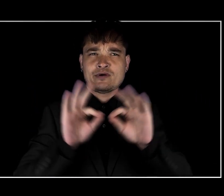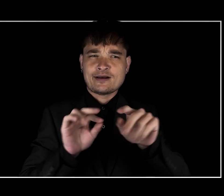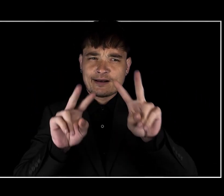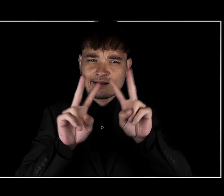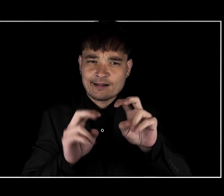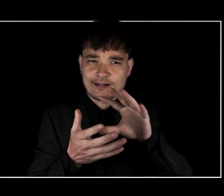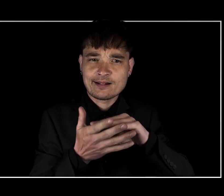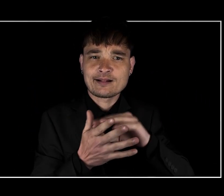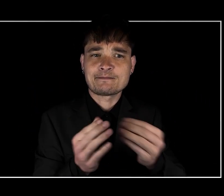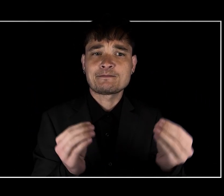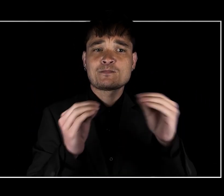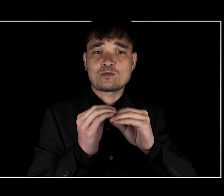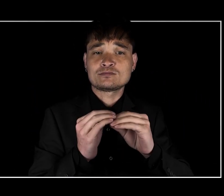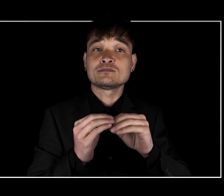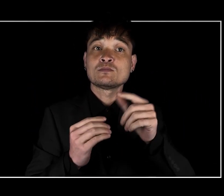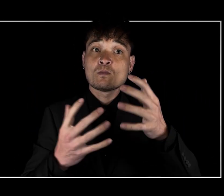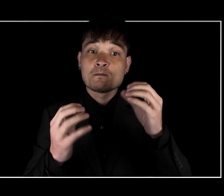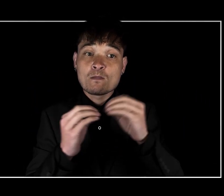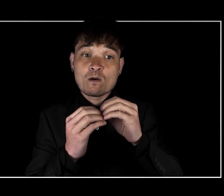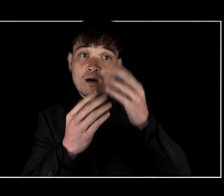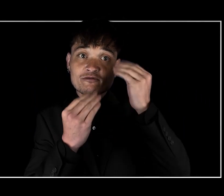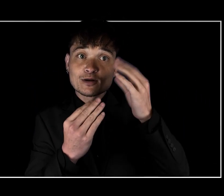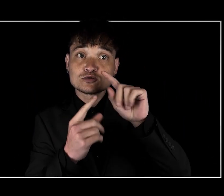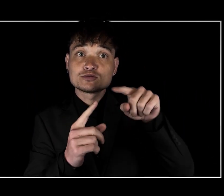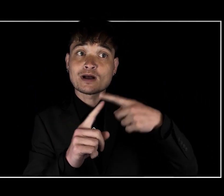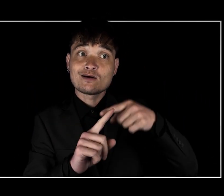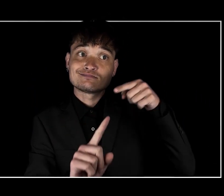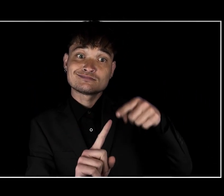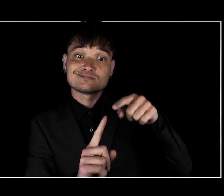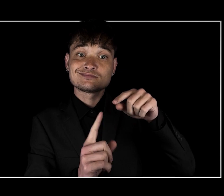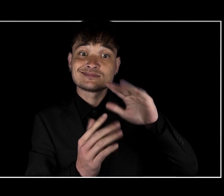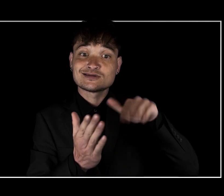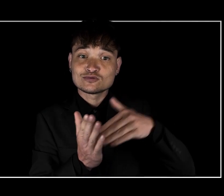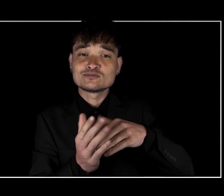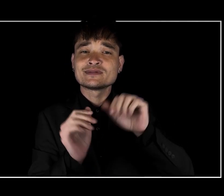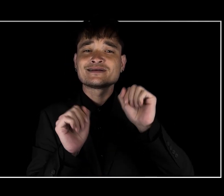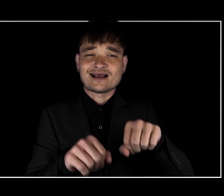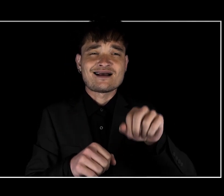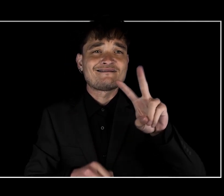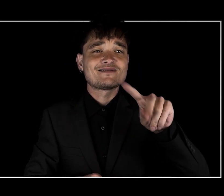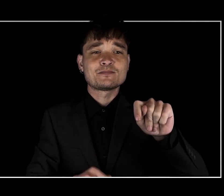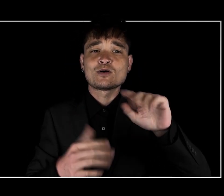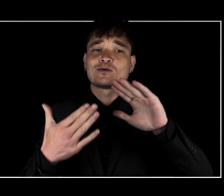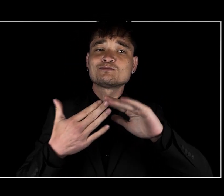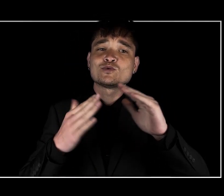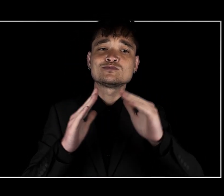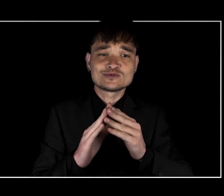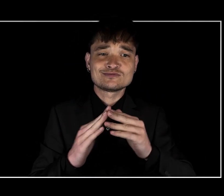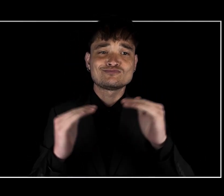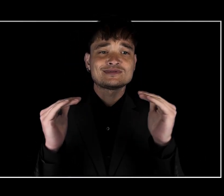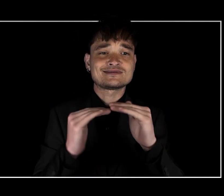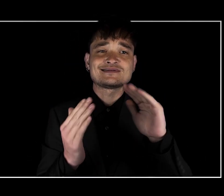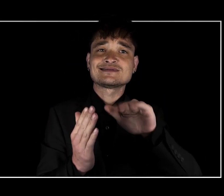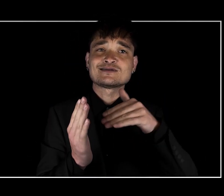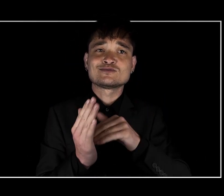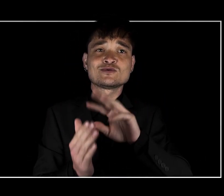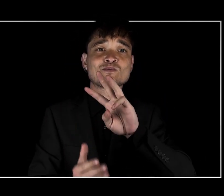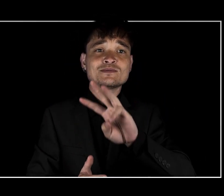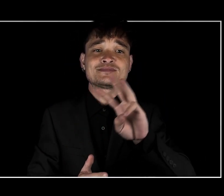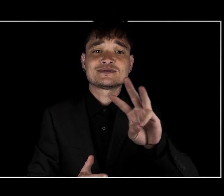To find out more about justice centers near you, visit the Vermont Community Justice Center website